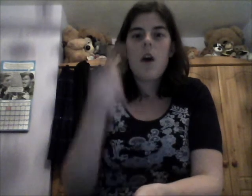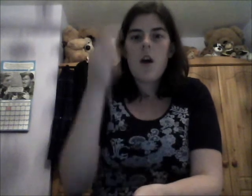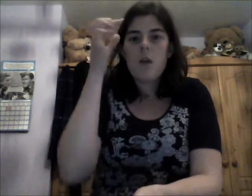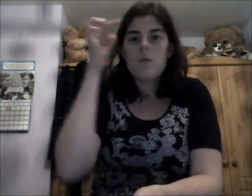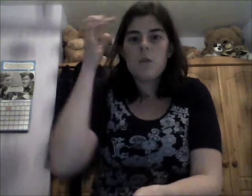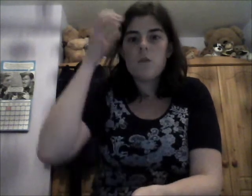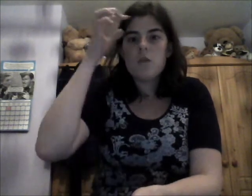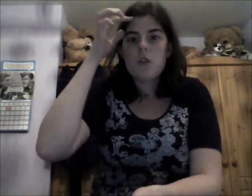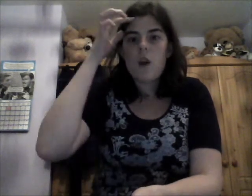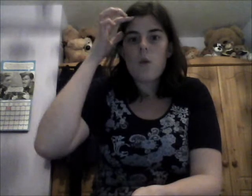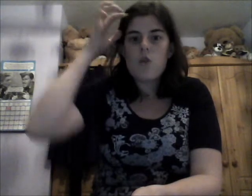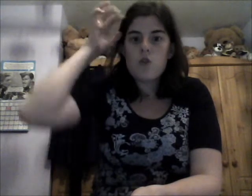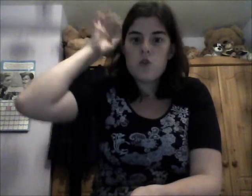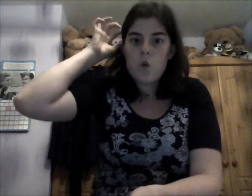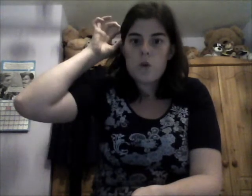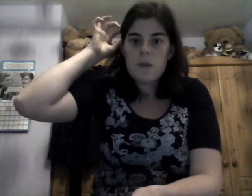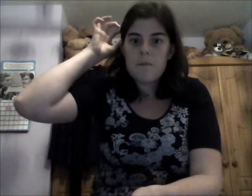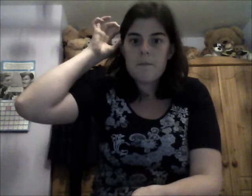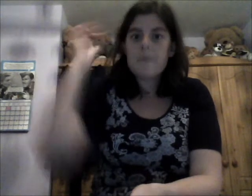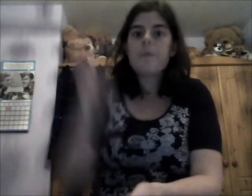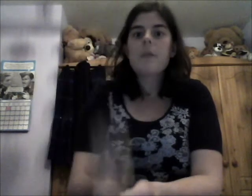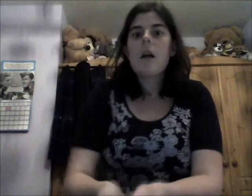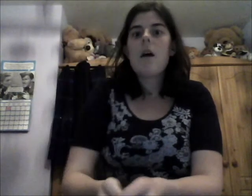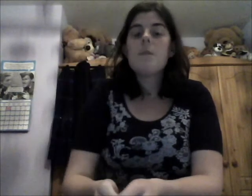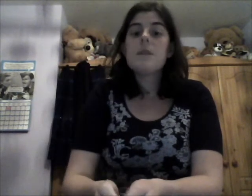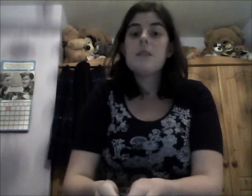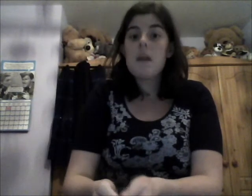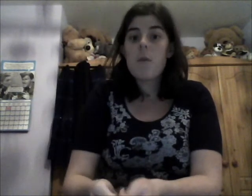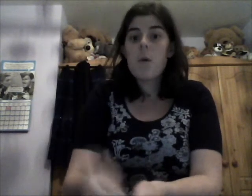you would just go. Um, the sign for bold.